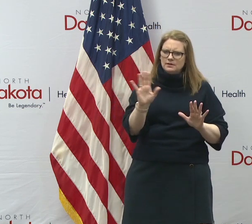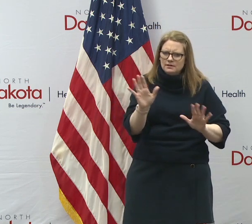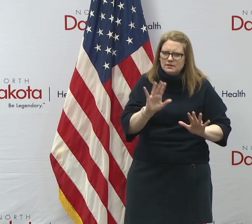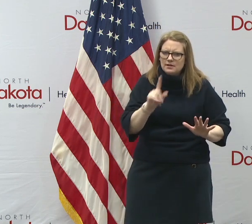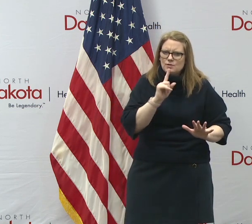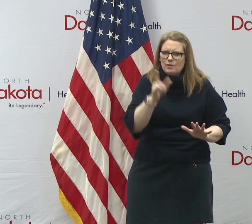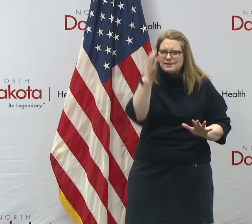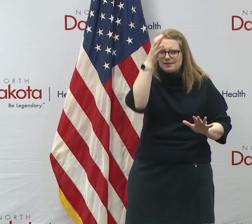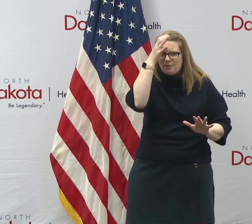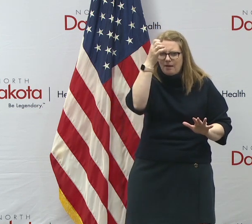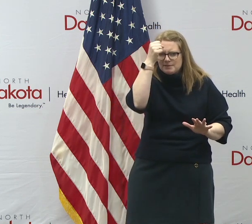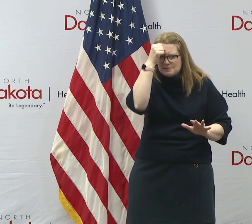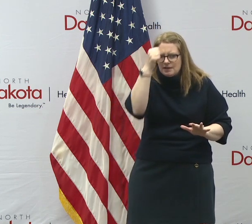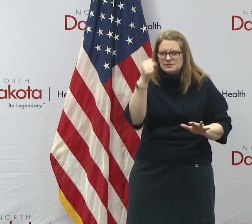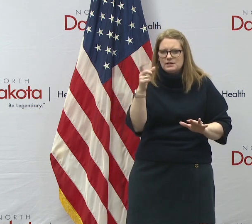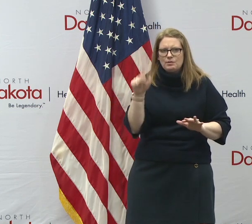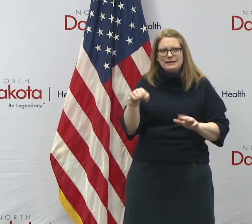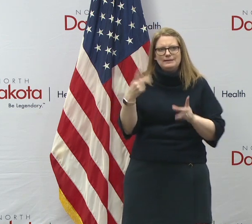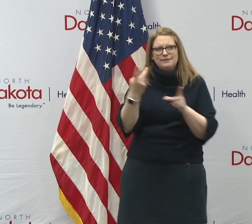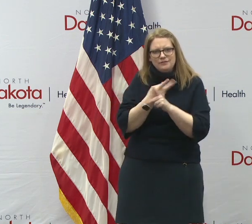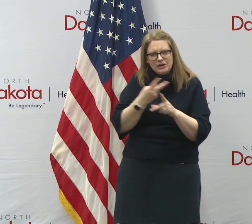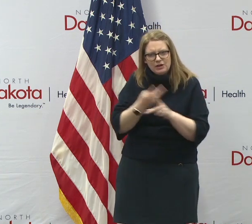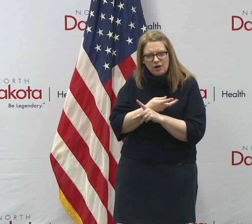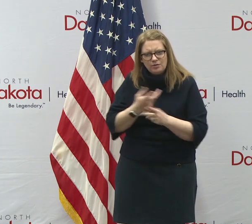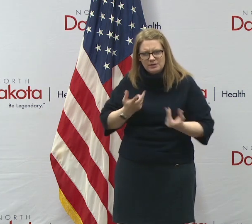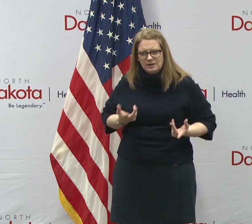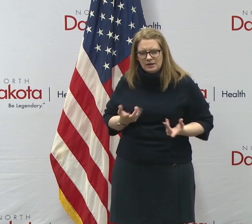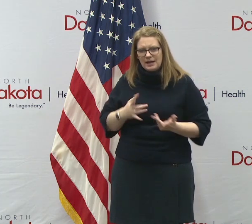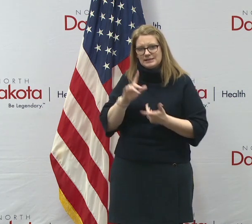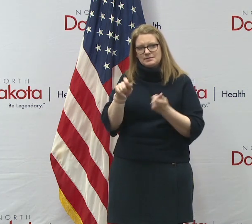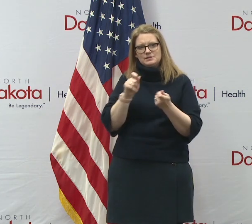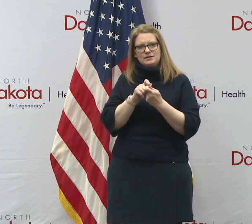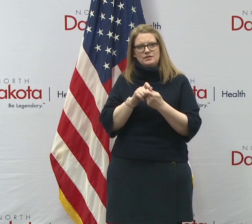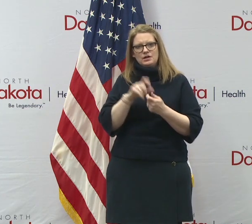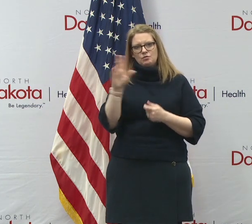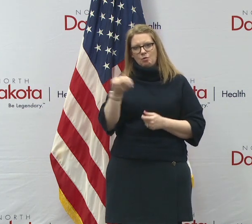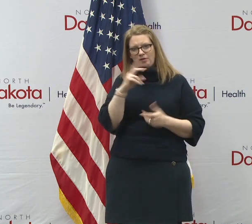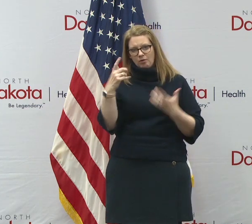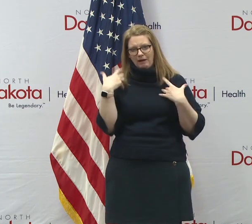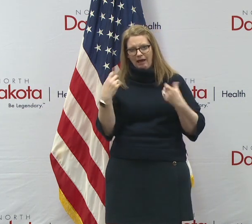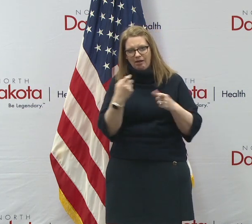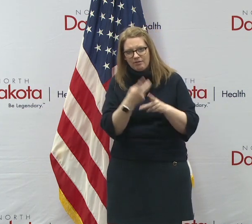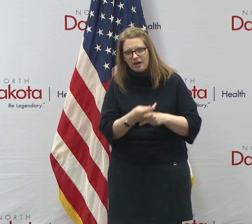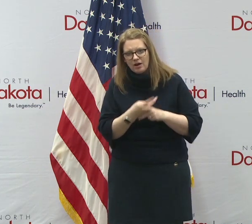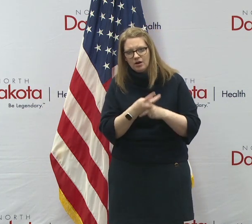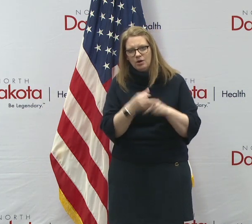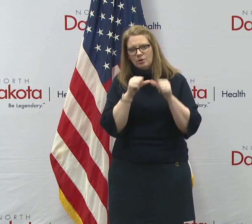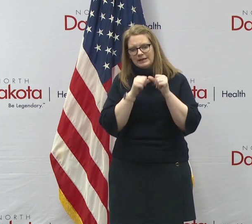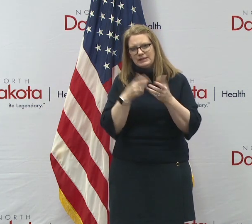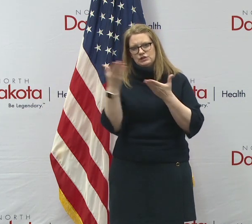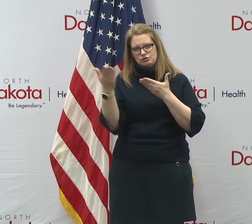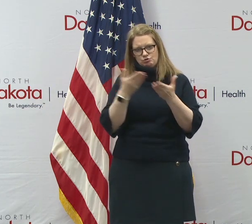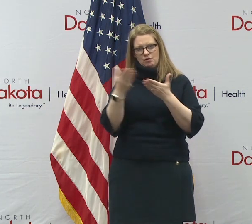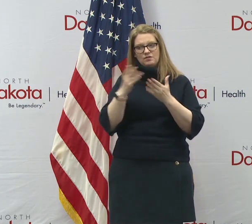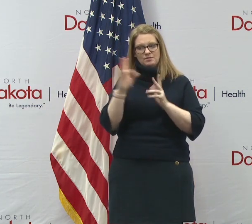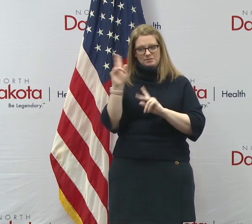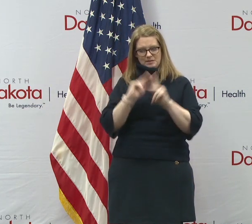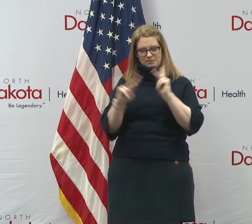got to make sure that we're, we're working through on that. And particularly, uh, North Dakota health care, we're going to continue to serve citizens of Minnesota.